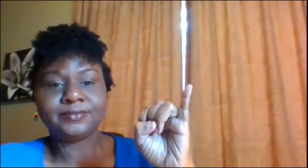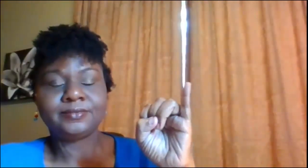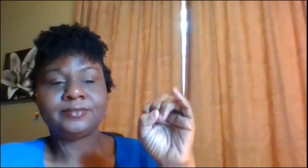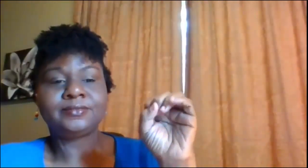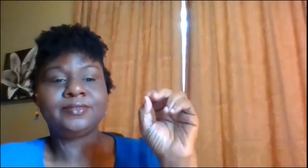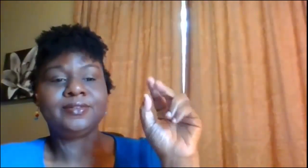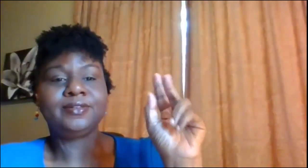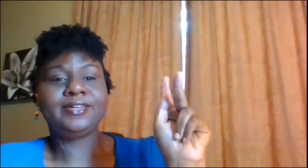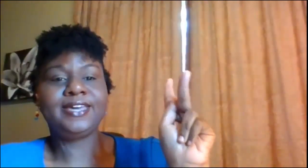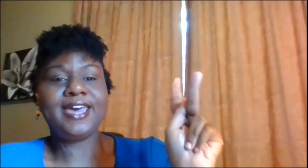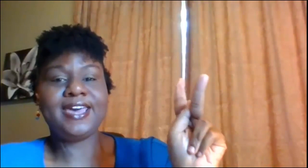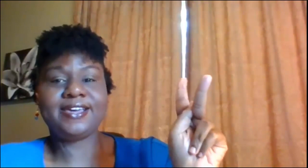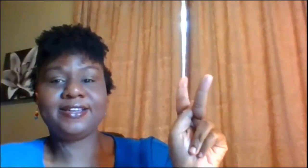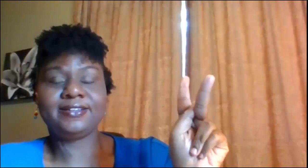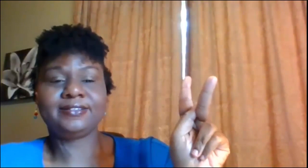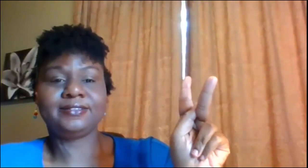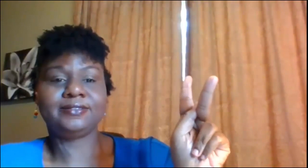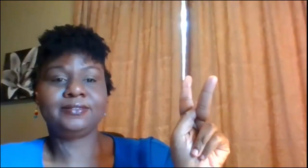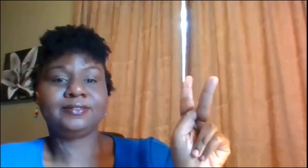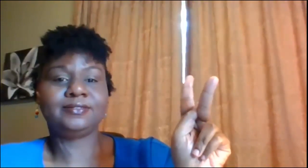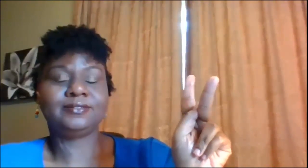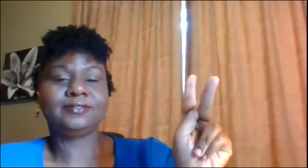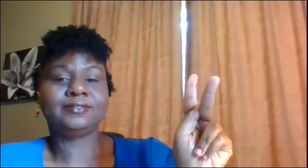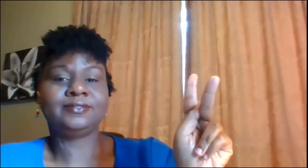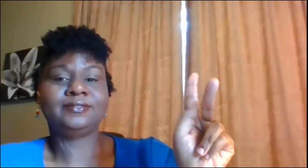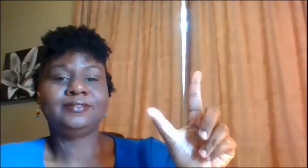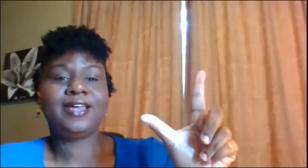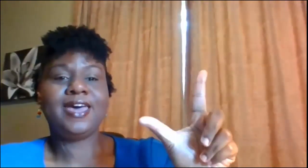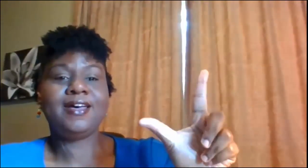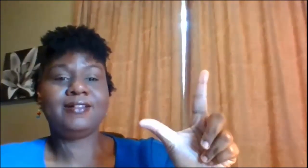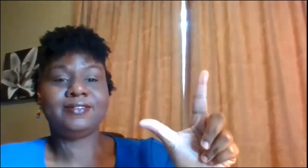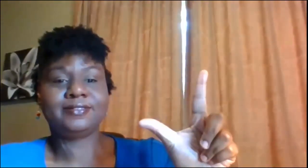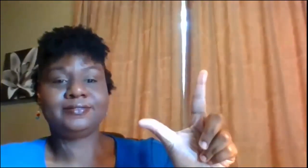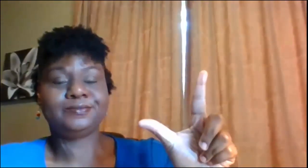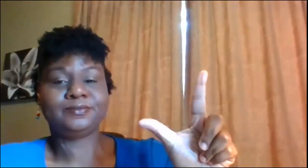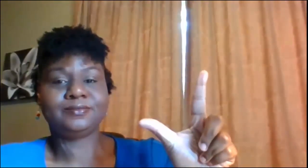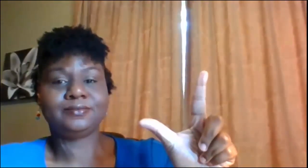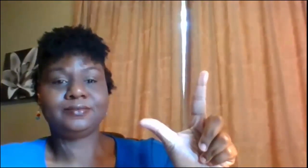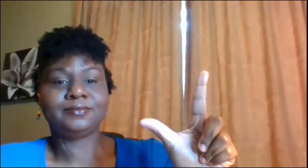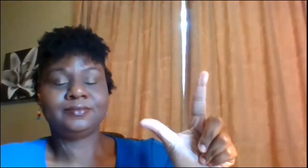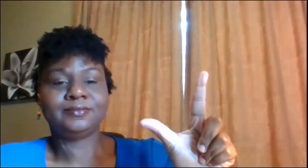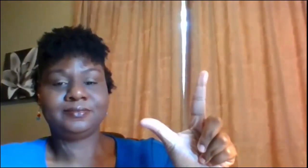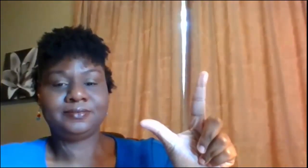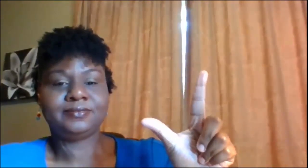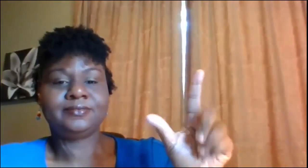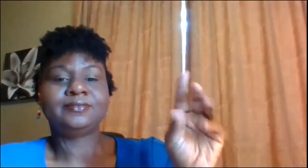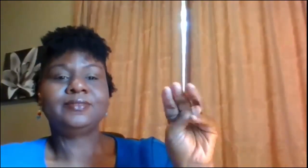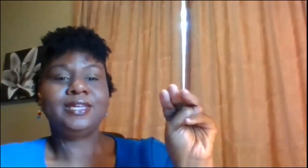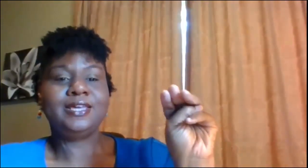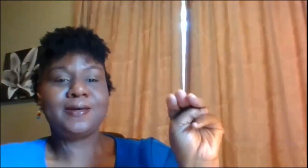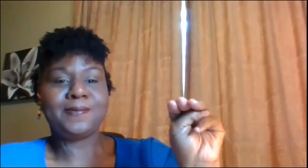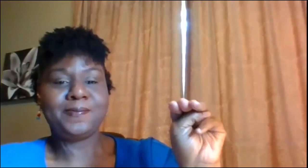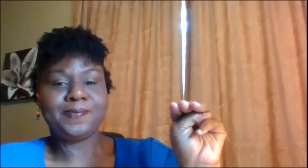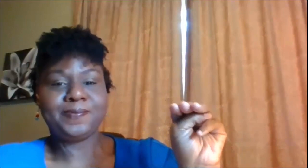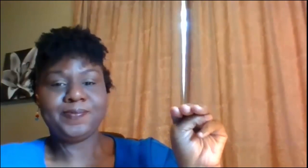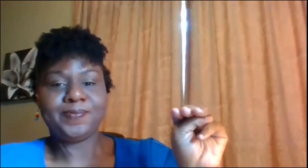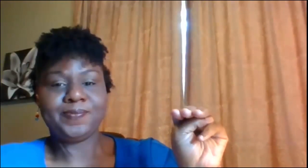K A L L M M